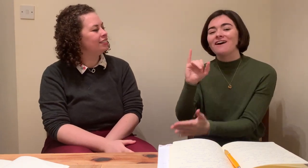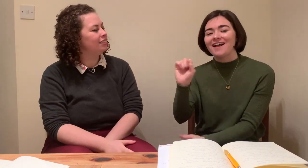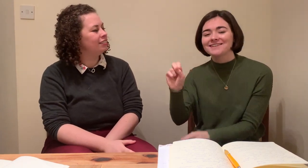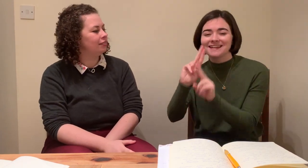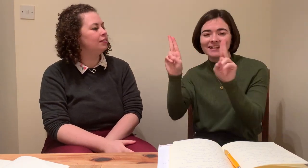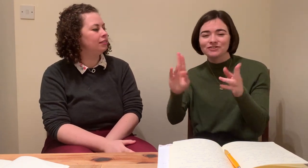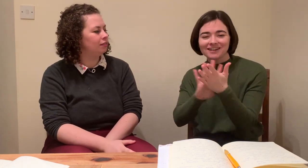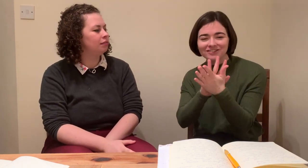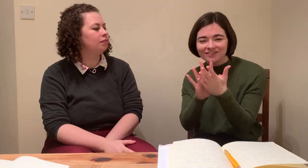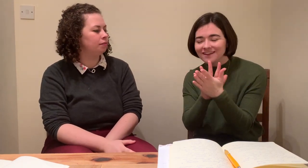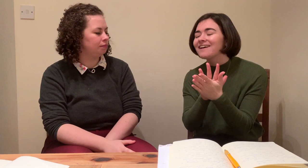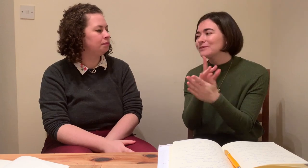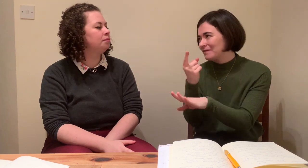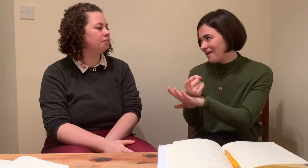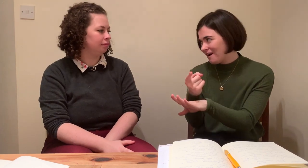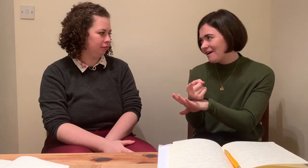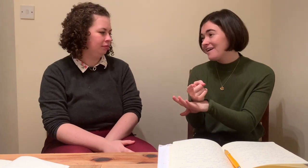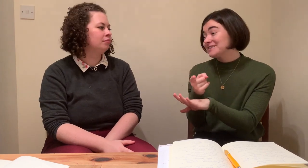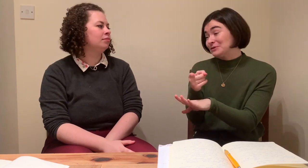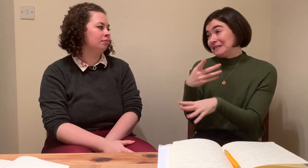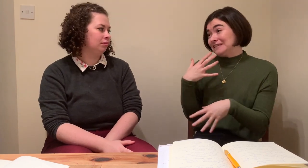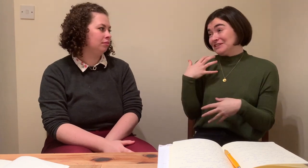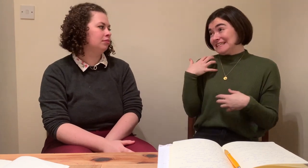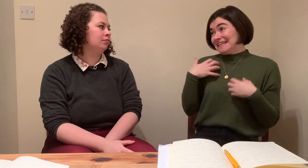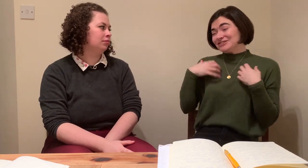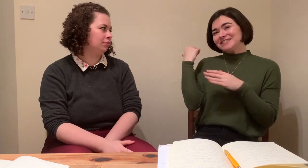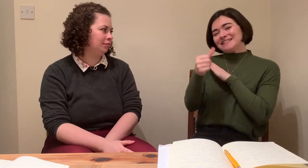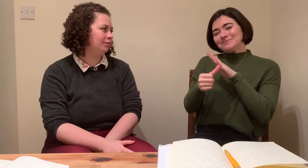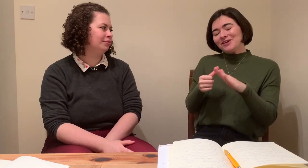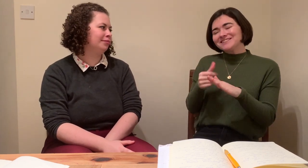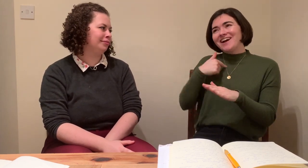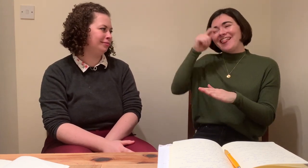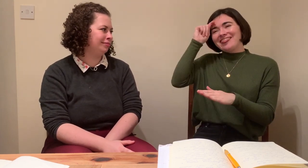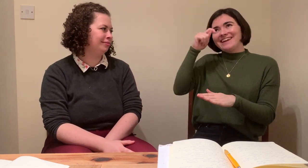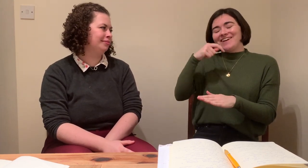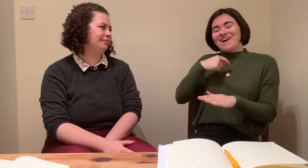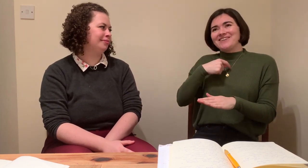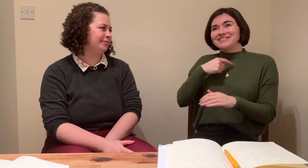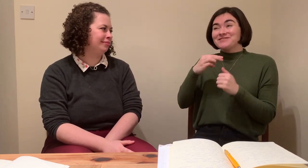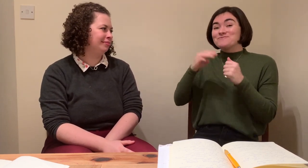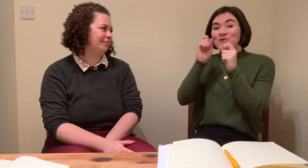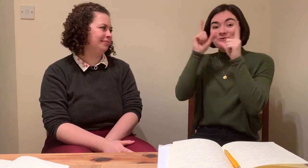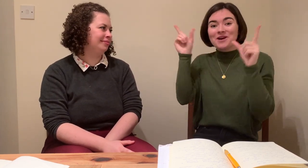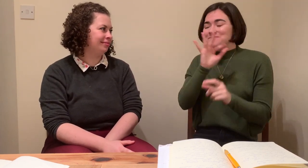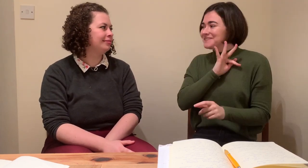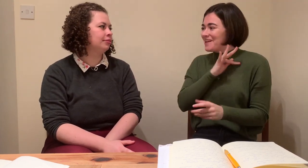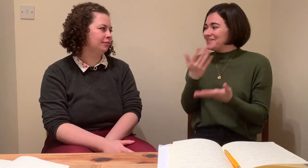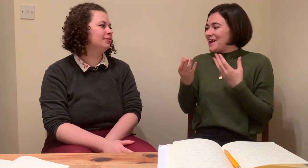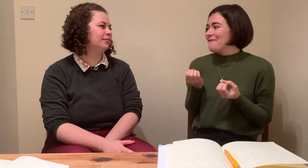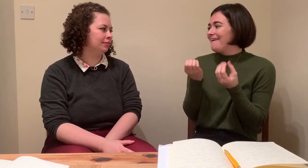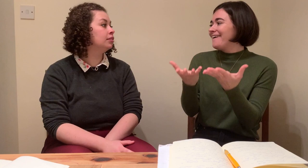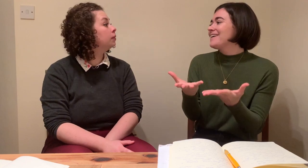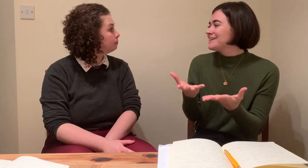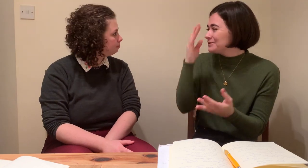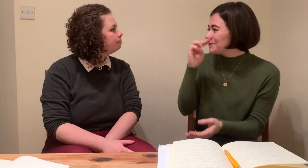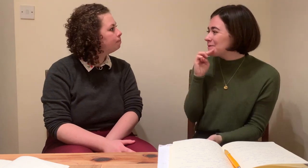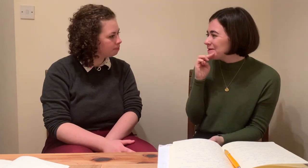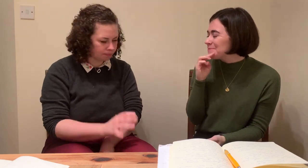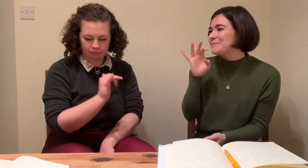And we didn't have the opportunity to have a conversation with the deaf interpreter on how to work with them. And I think that was a missed opportunity for us